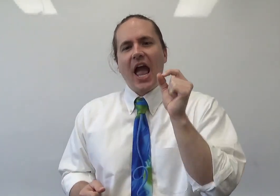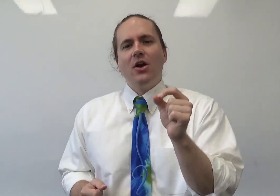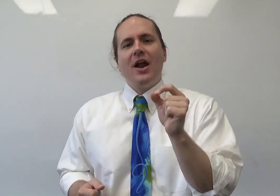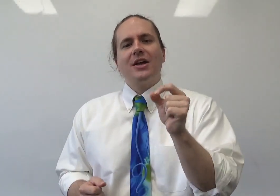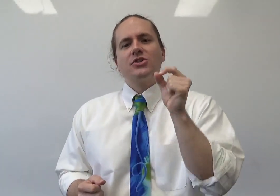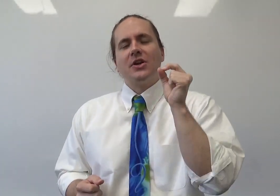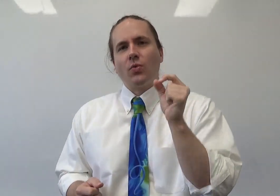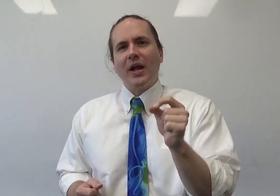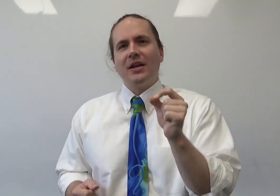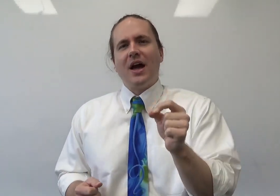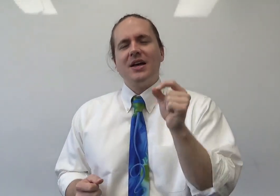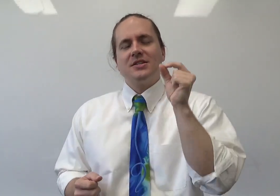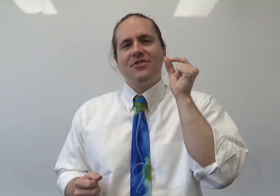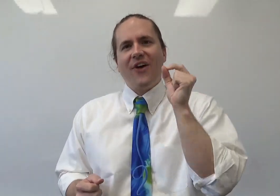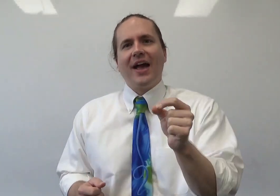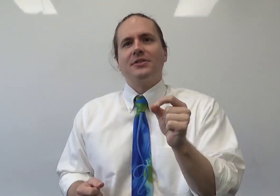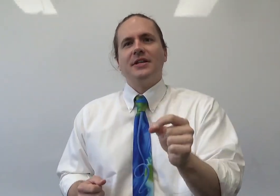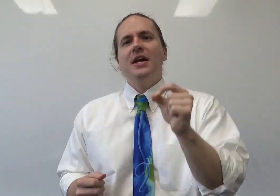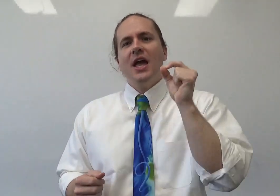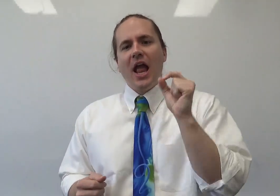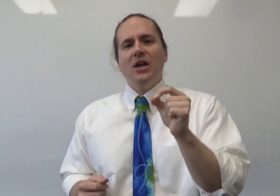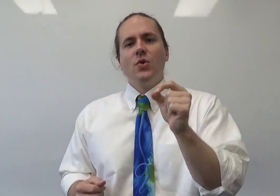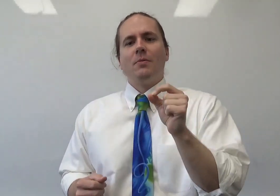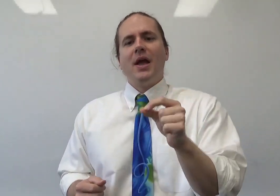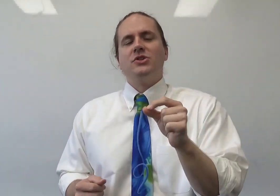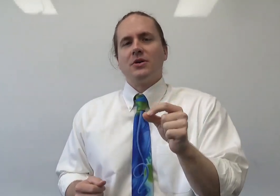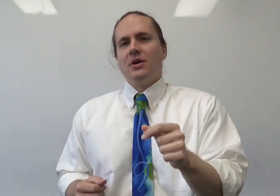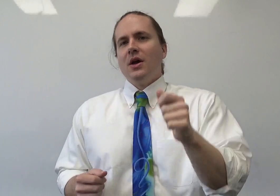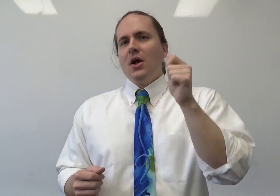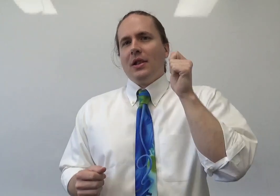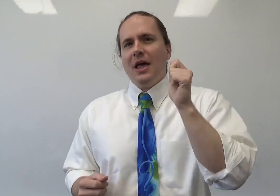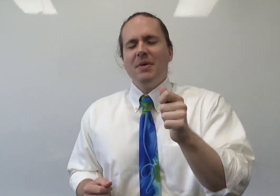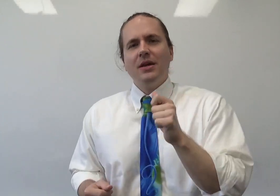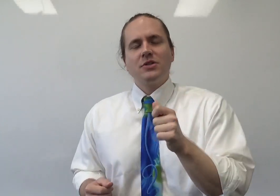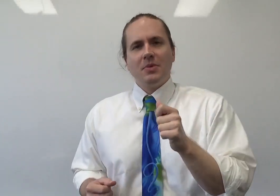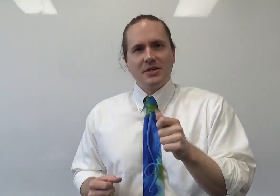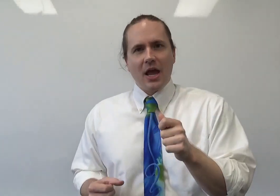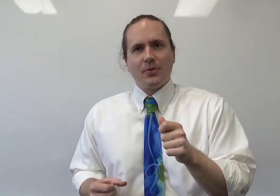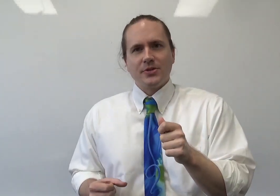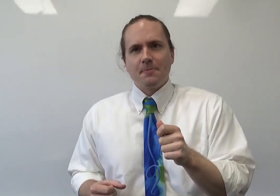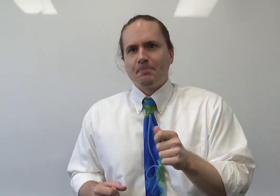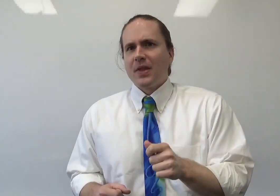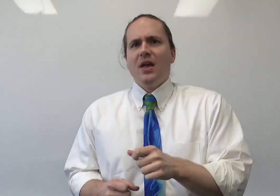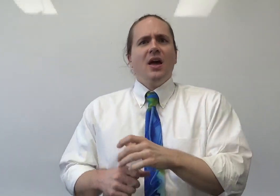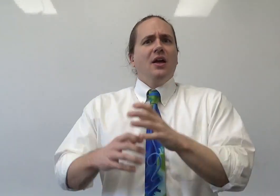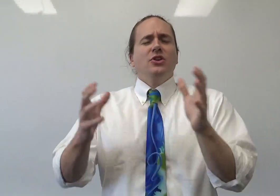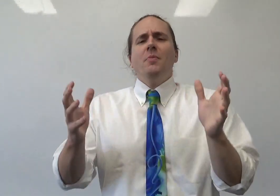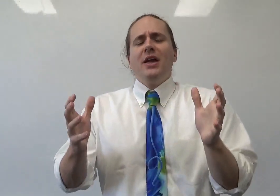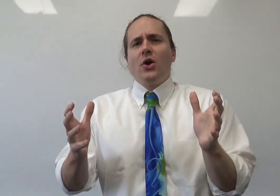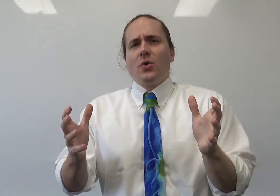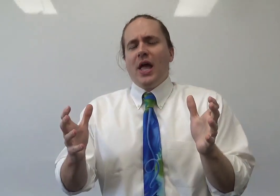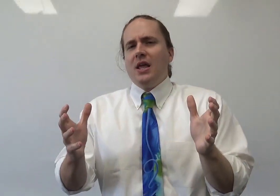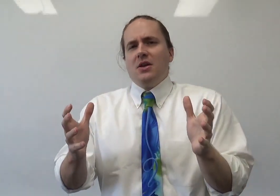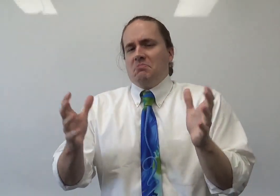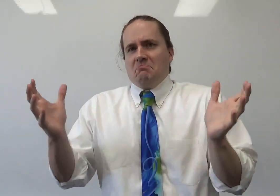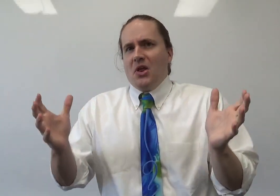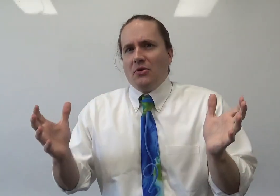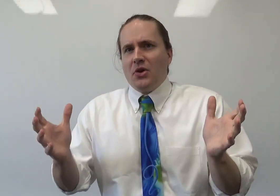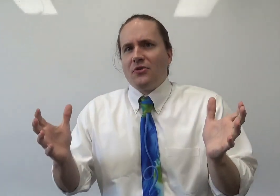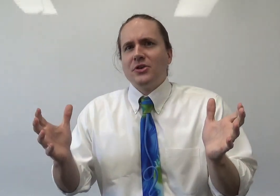internationally recognized faculty in your major. Let me give some examples. You may go to any university